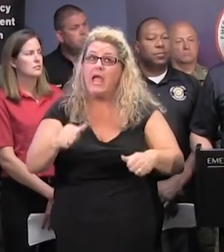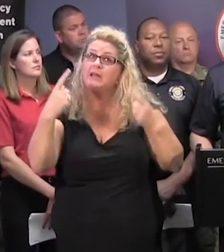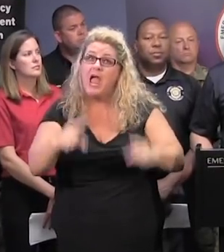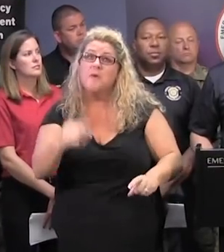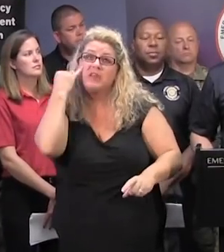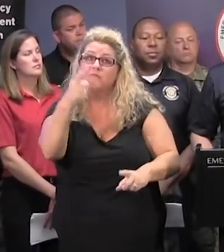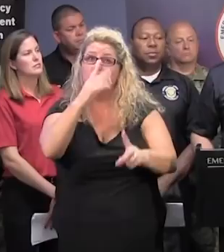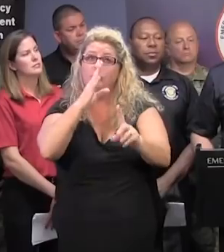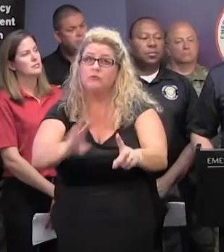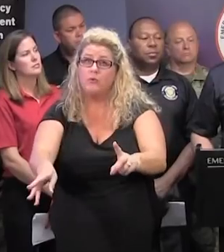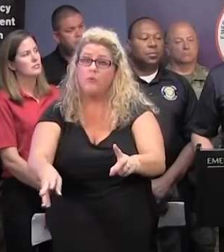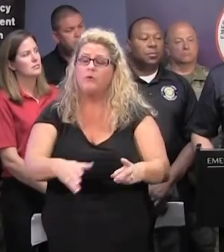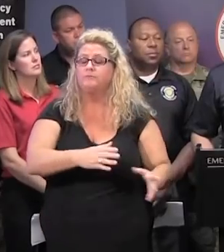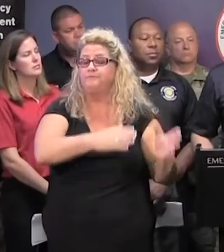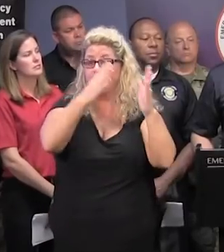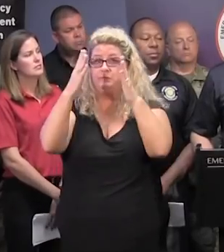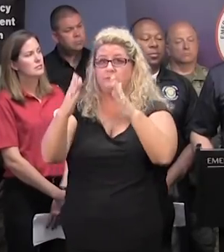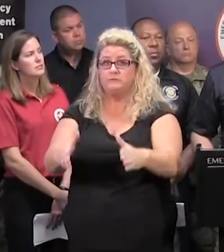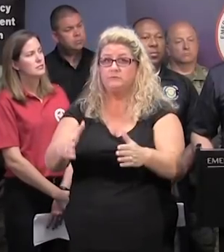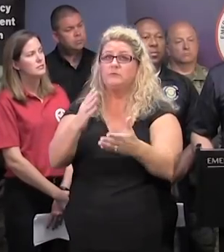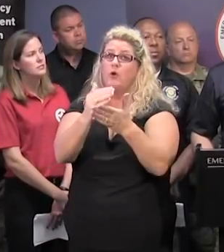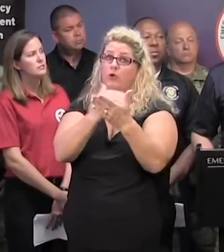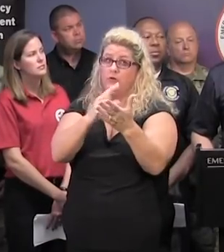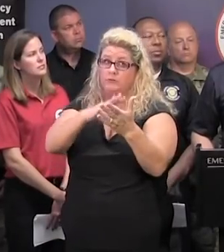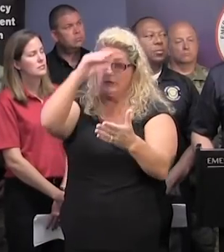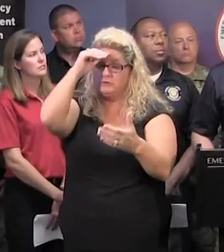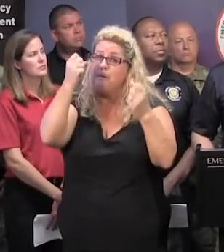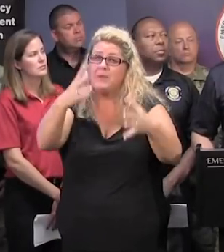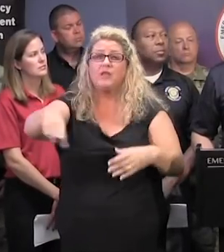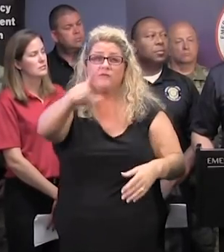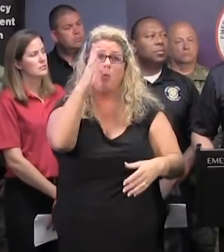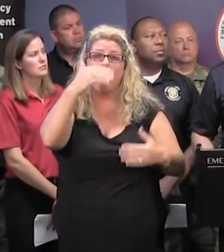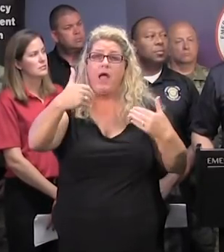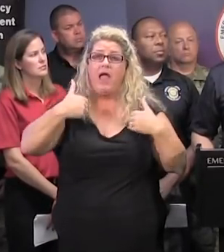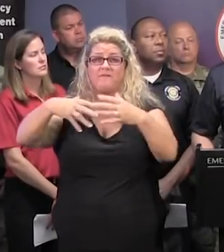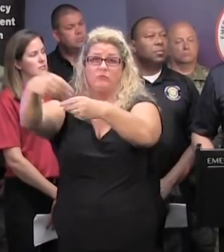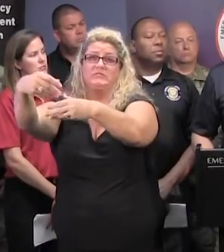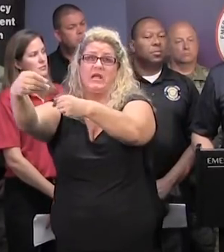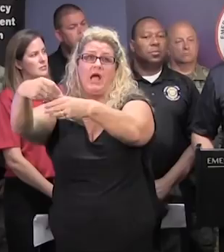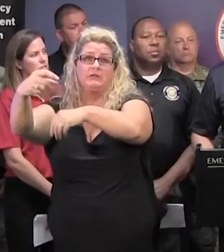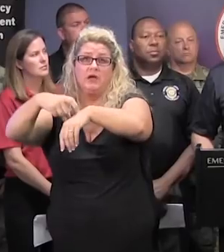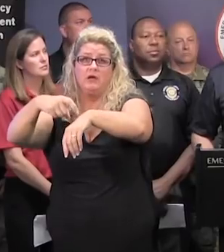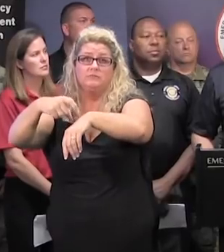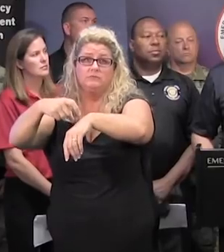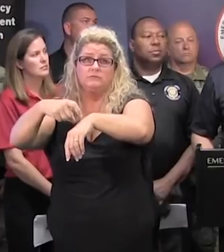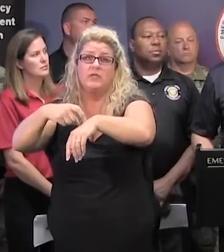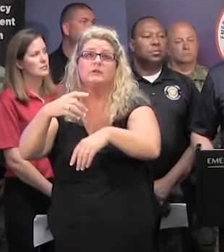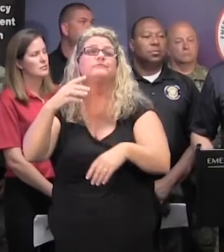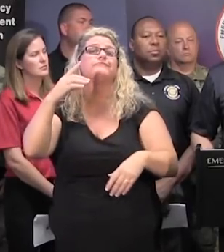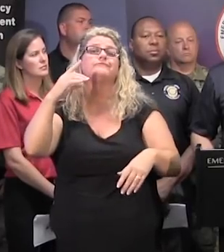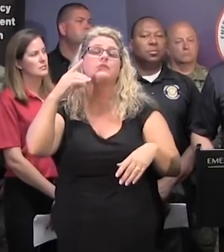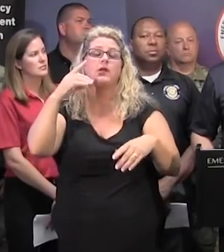thing that we use is a lesson learned that I'll throw out this time. A lot of you are going to be exposed to a lot of time outside at this point in time, and it is mosquito